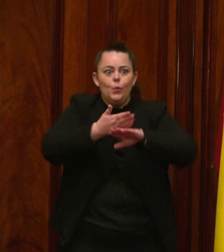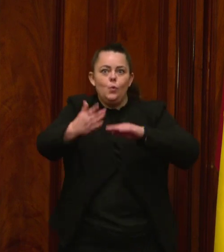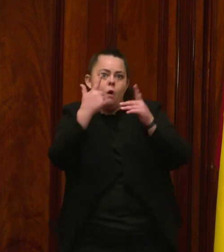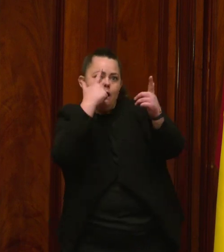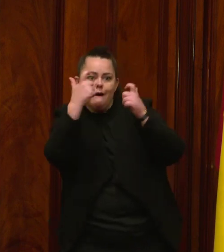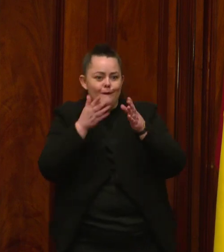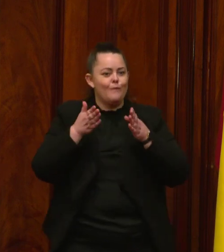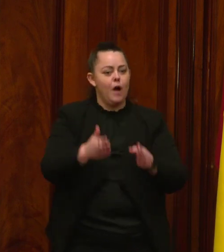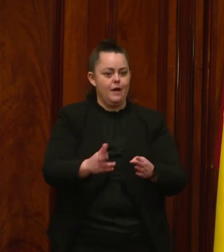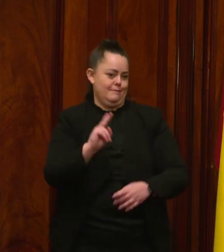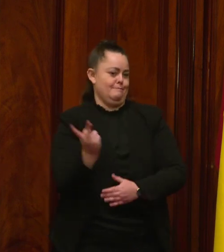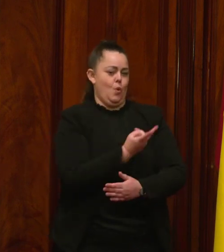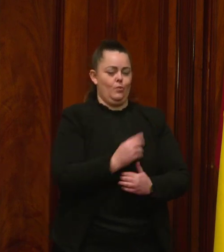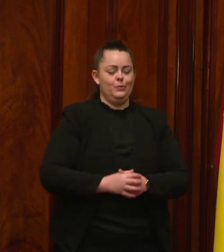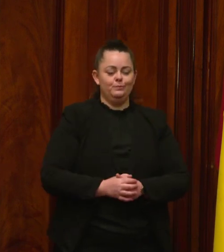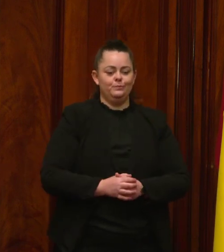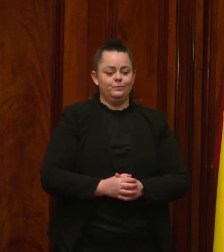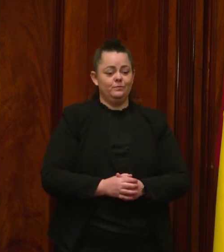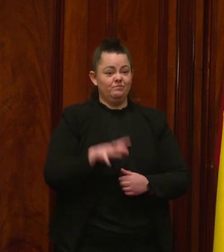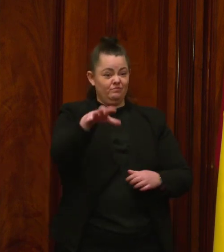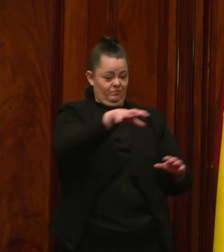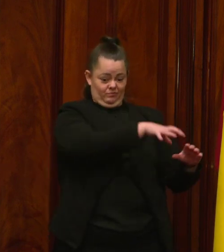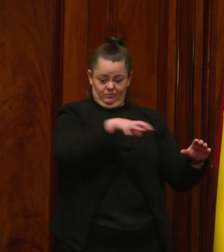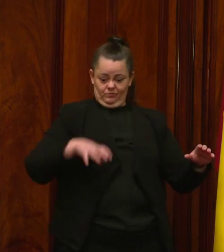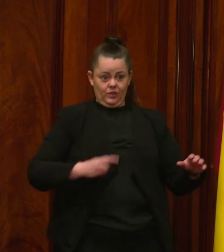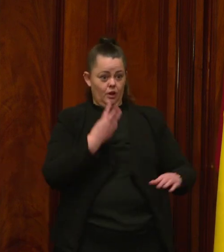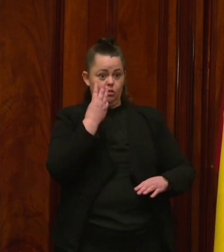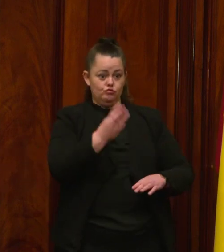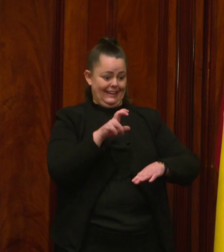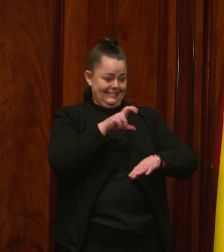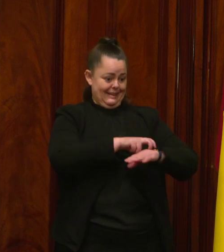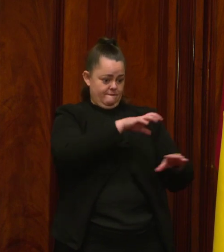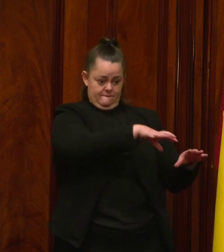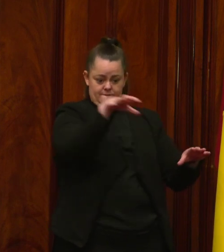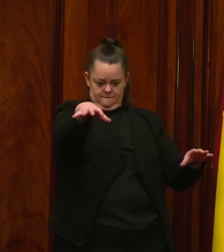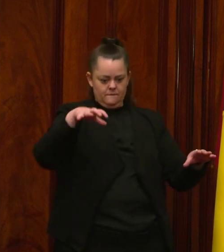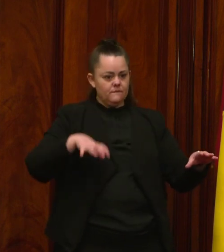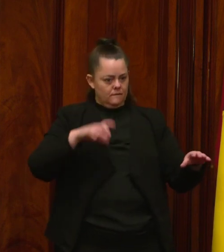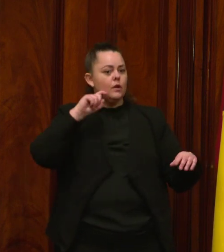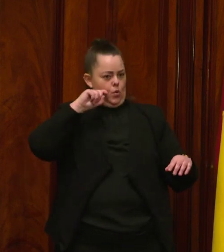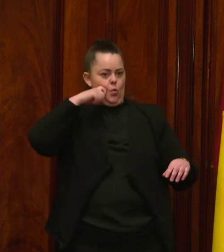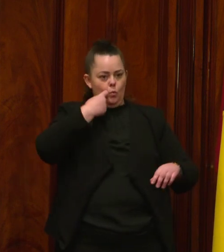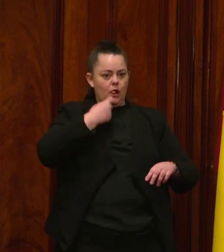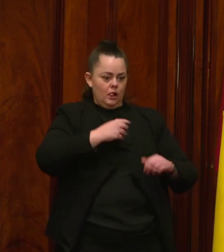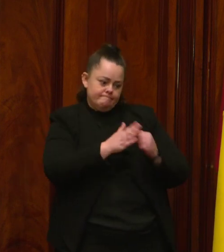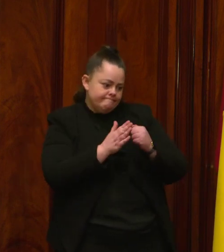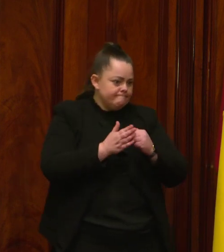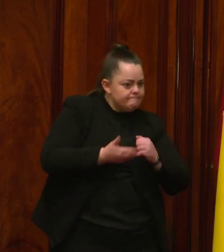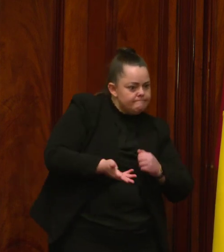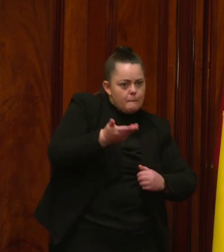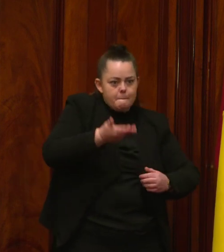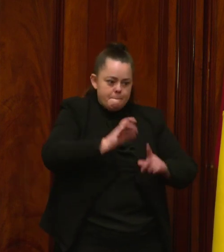At a cost of more than $42 million, the centres will be upgraded to offer mechanical engineering and electrical fitting for free.